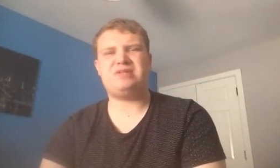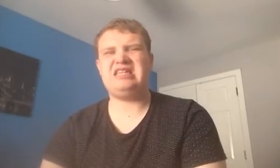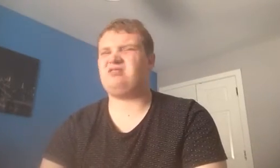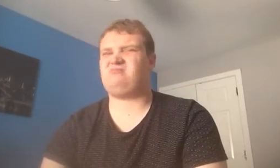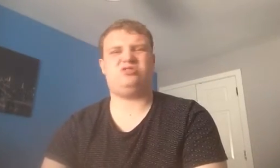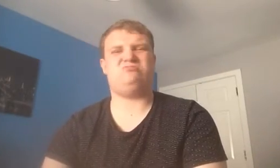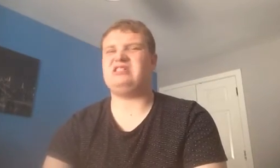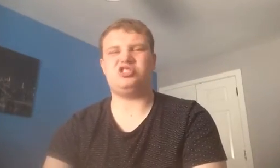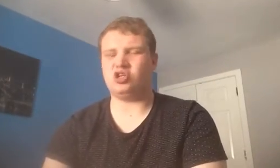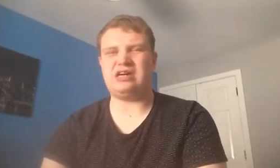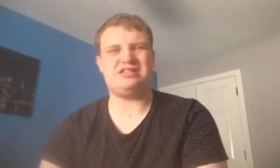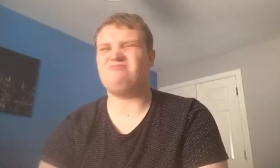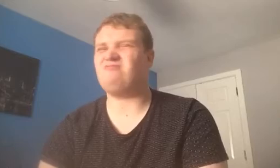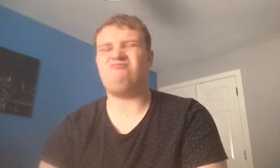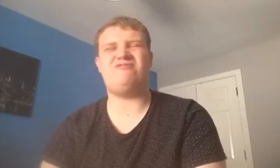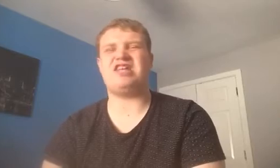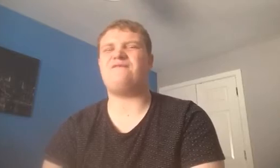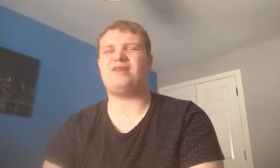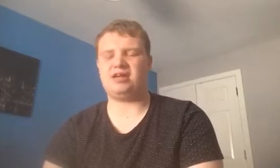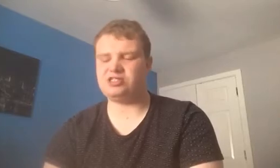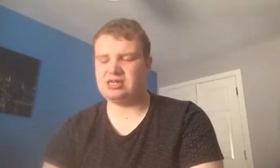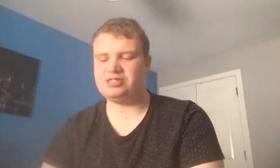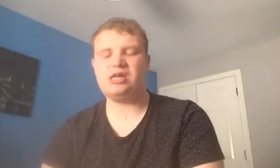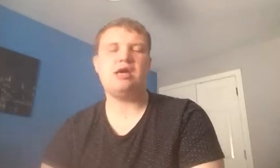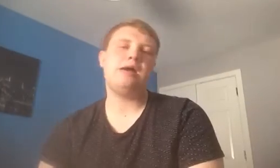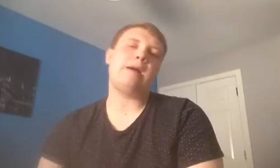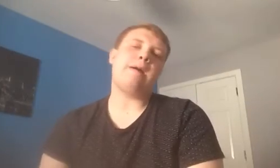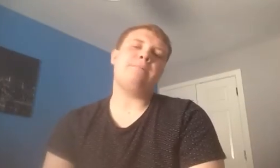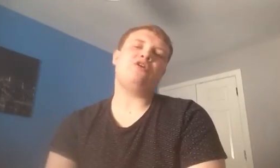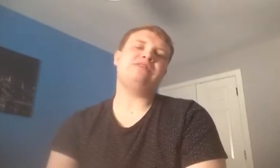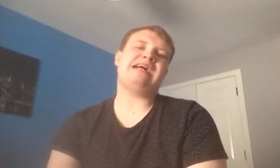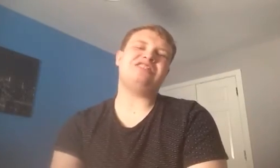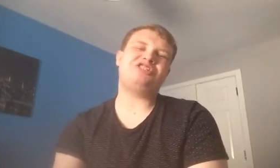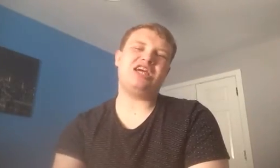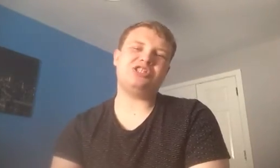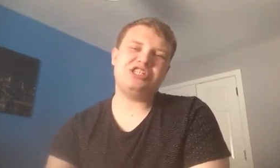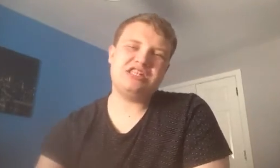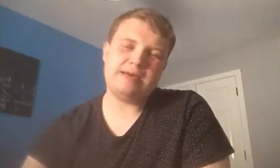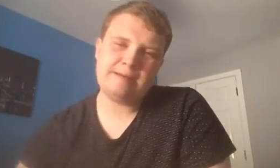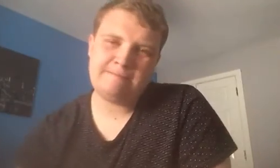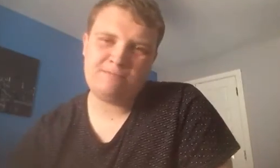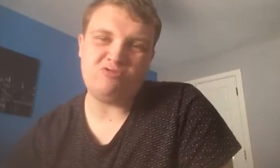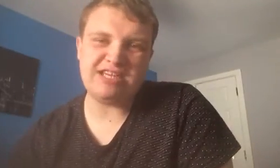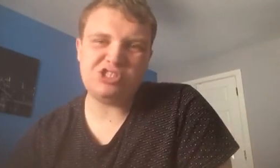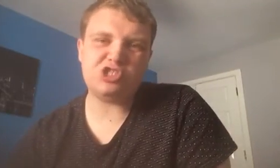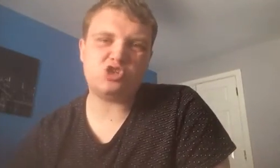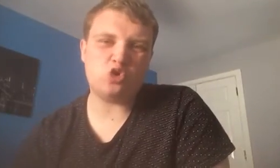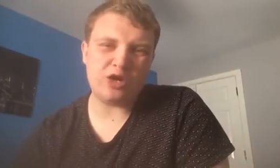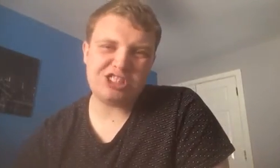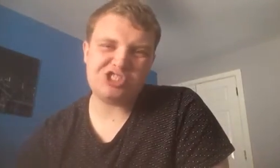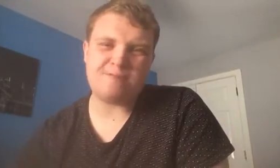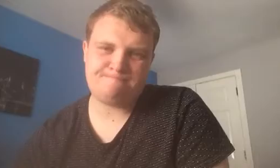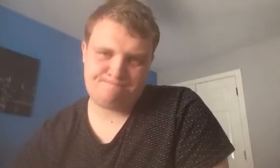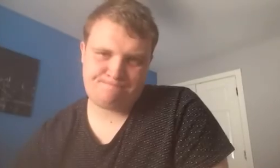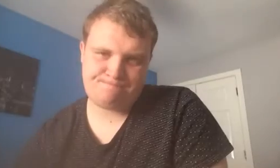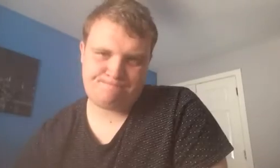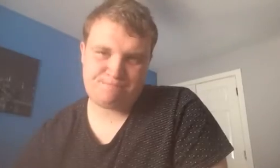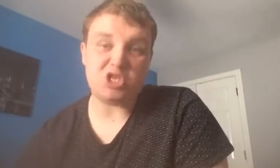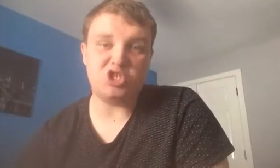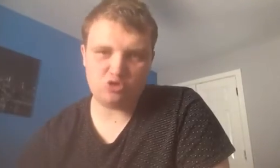for me, he's not had a very fair chance. Because, a certain Rangers coach, you